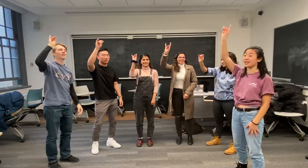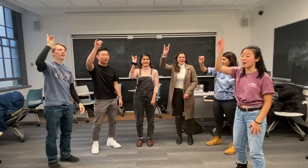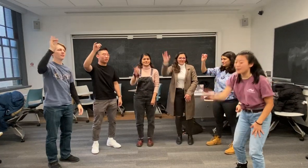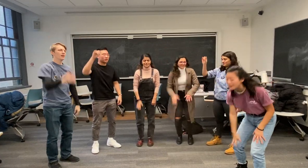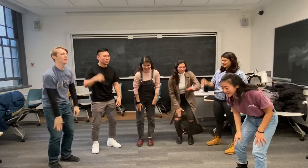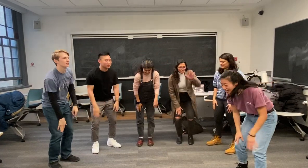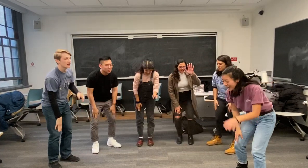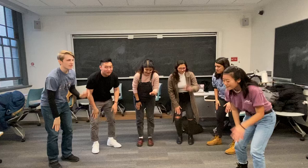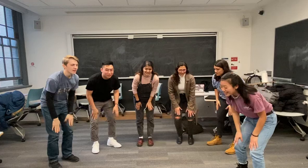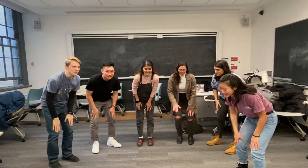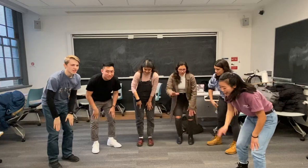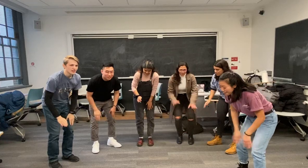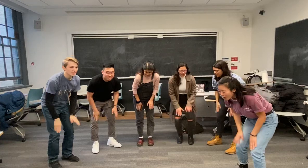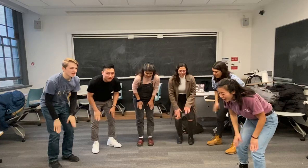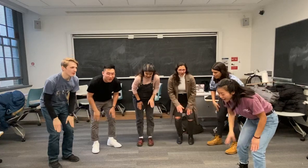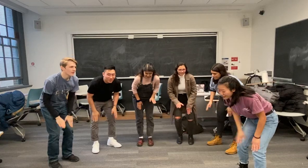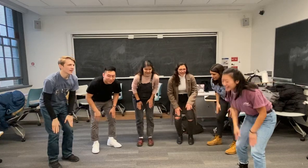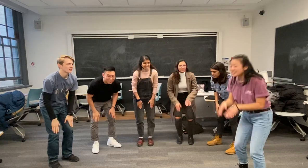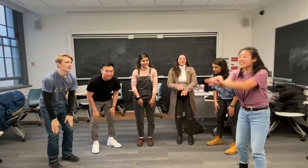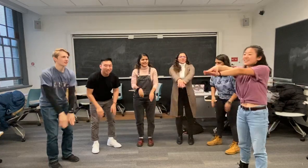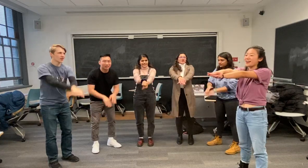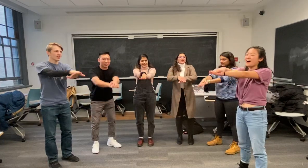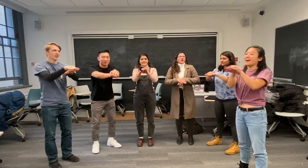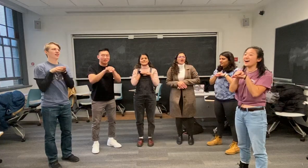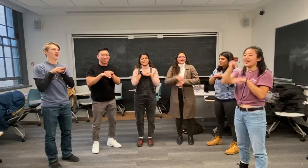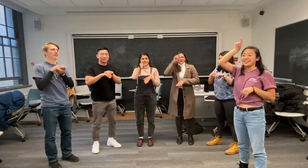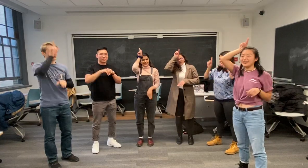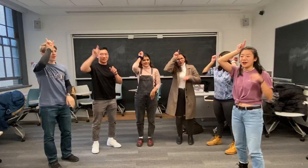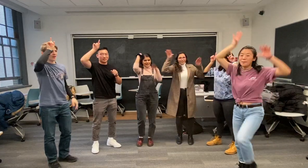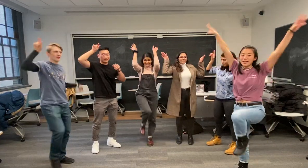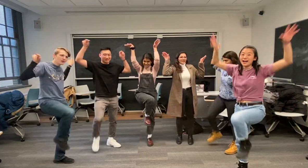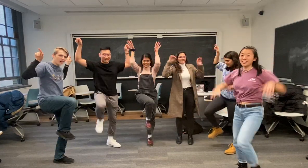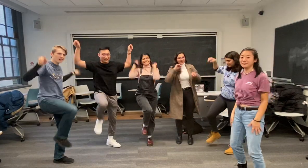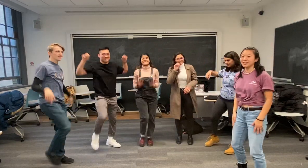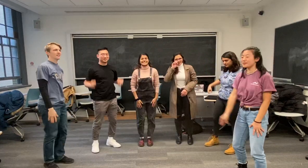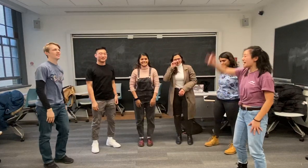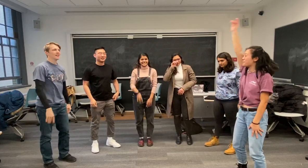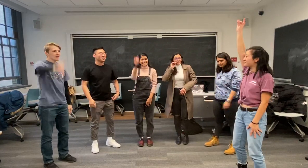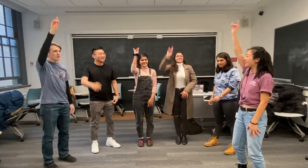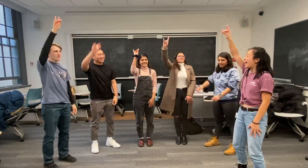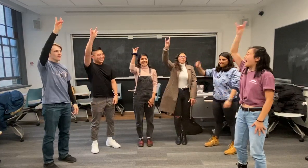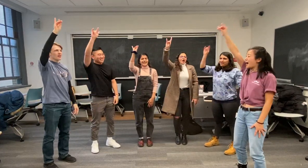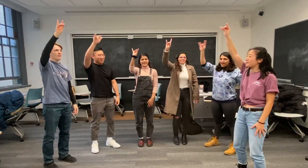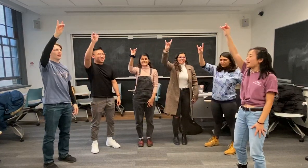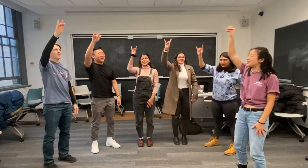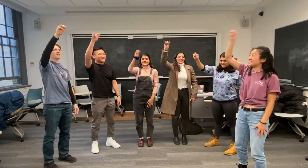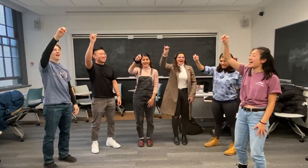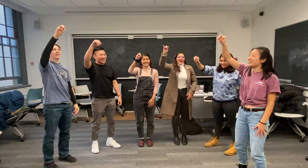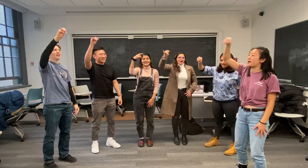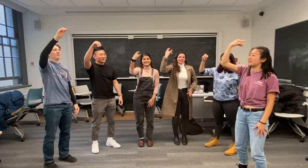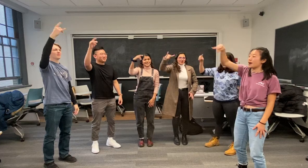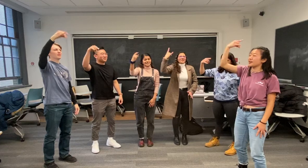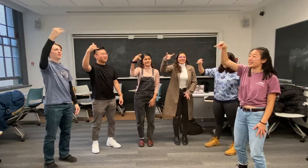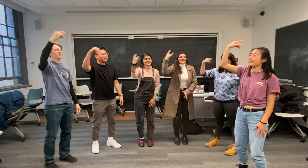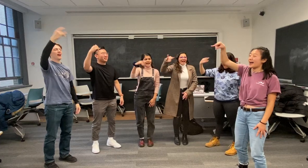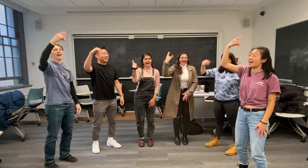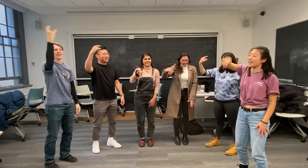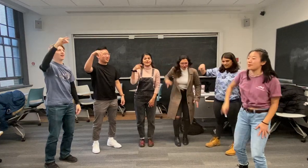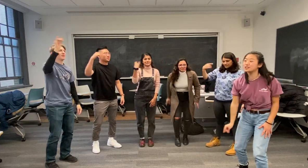Llamas, fish, fish, more fish, turtle, hook, unicorn, peacock! Llamas up! Happy Llamas, sad Llamas, totally rad Llamas,